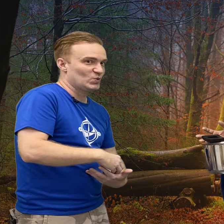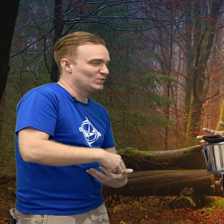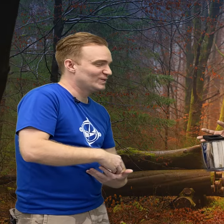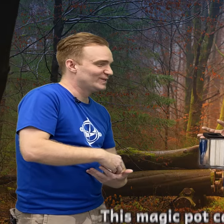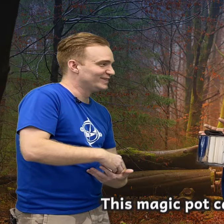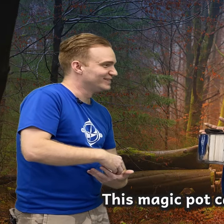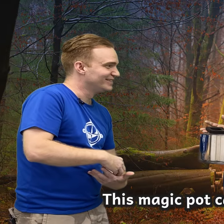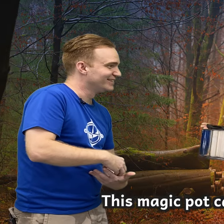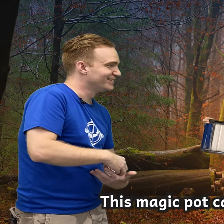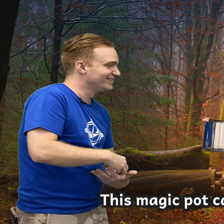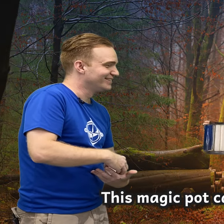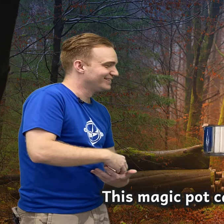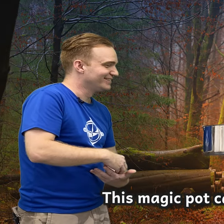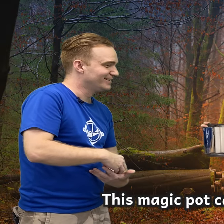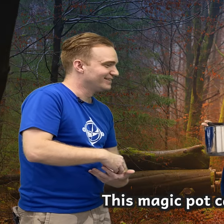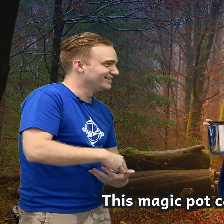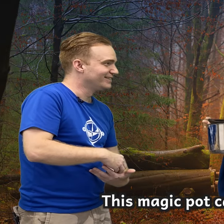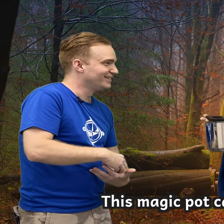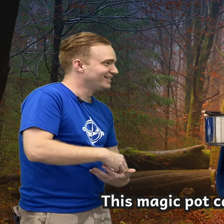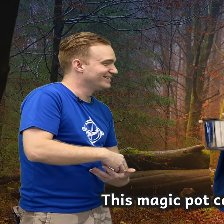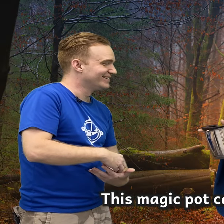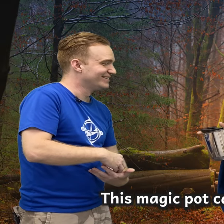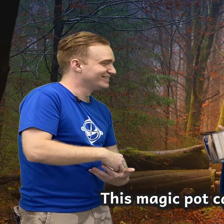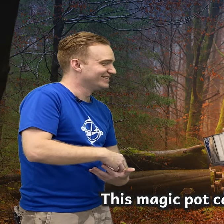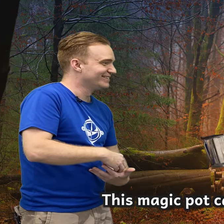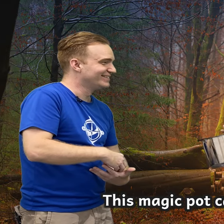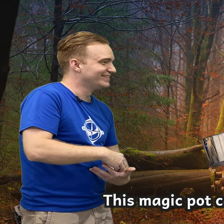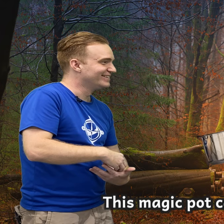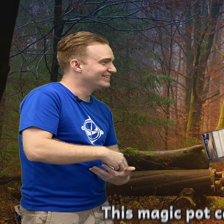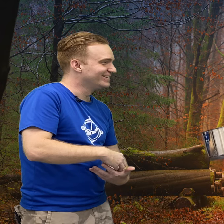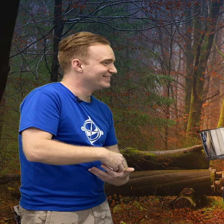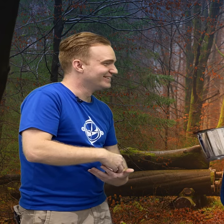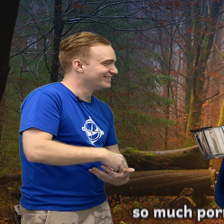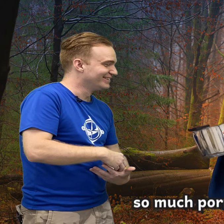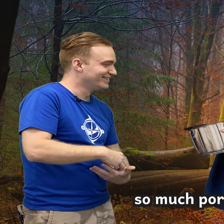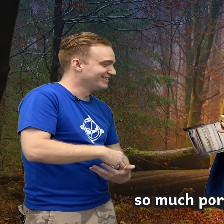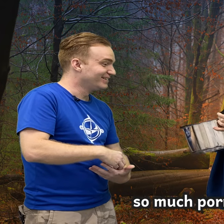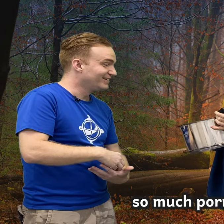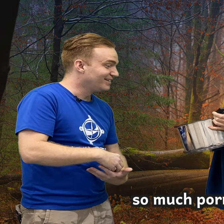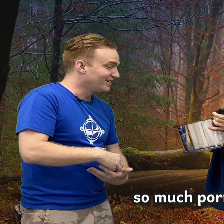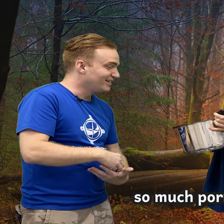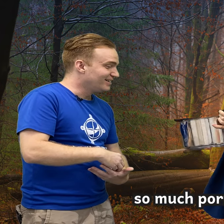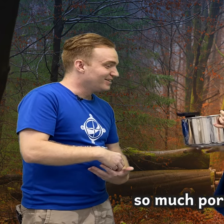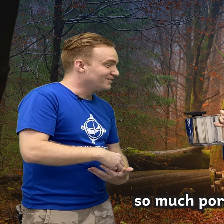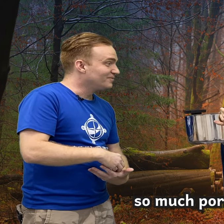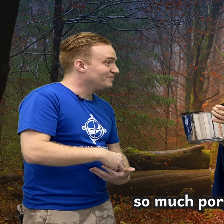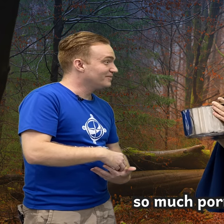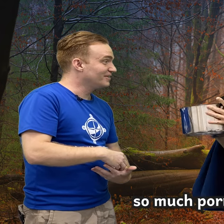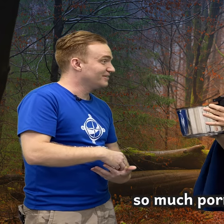This magic pot can make so much porridge.